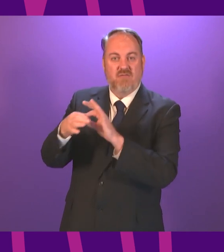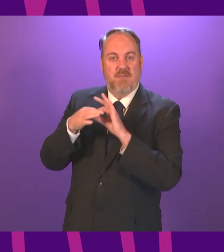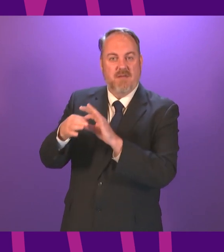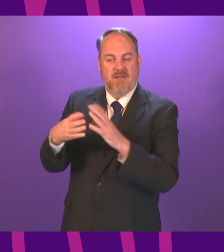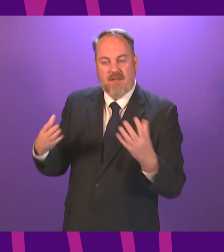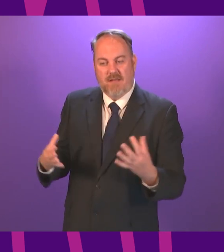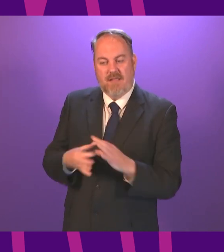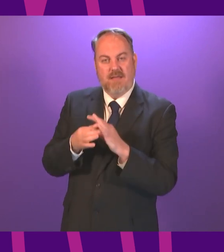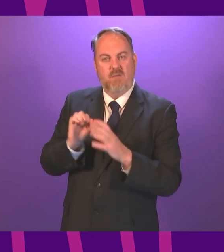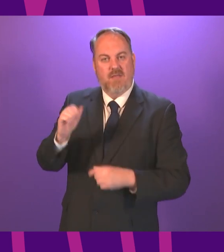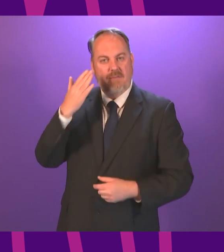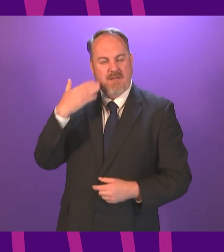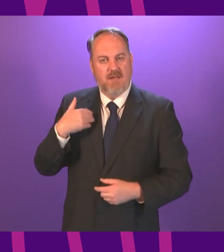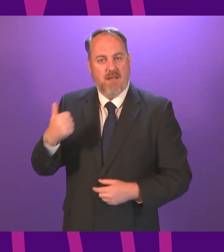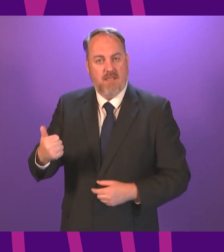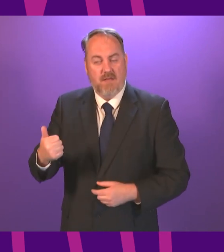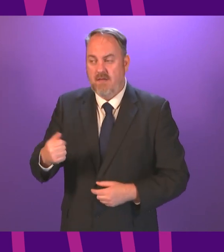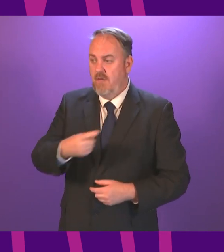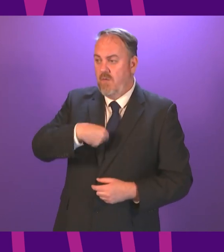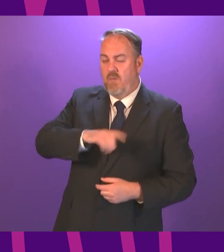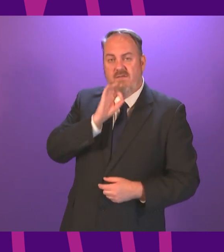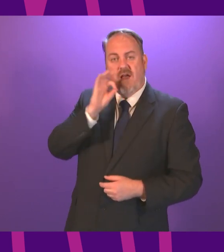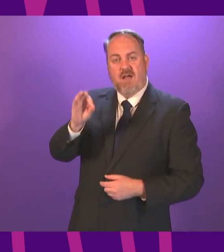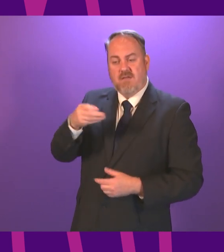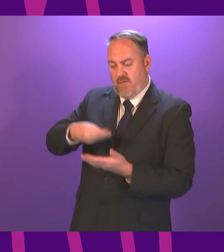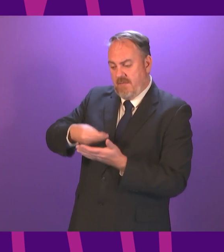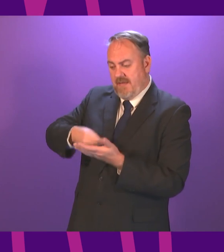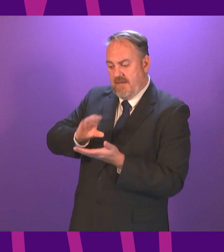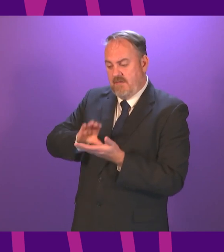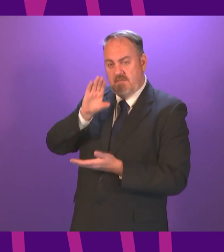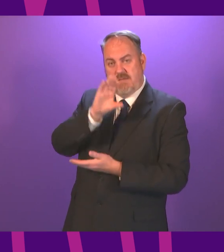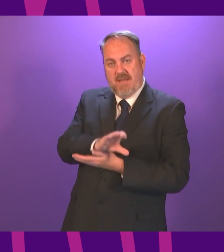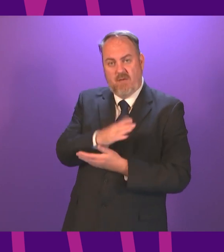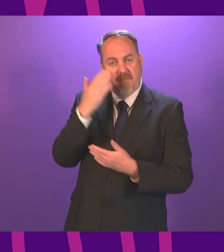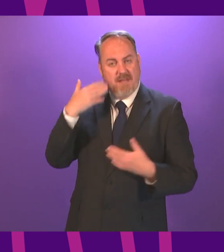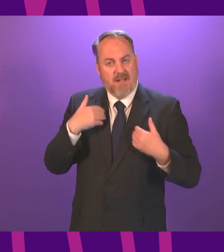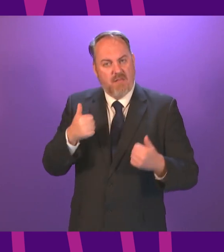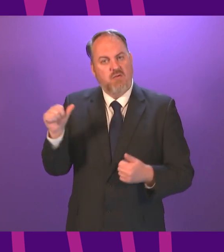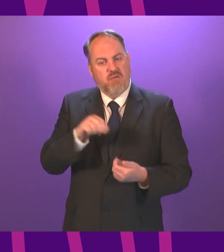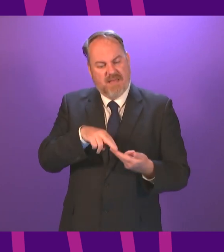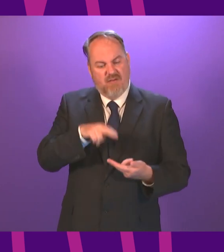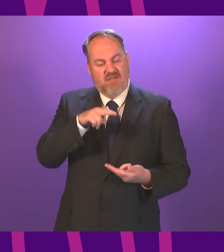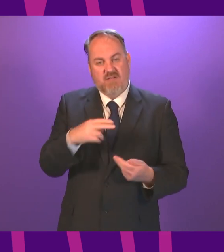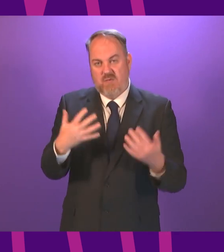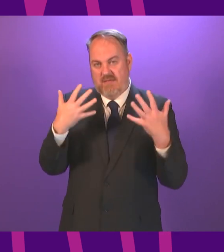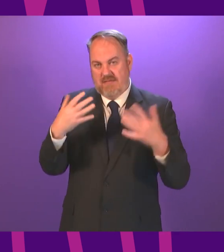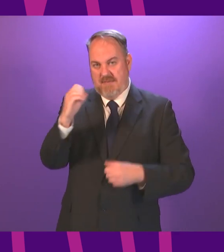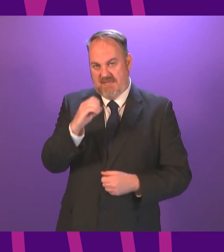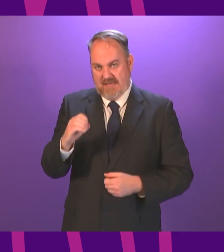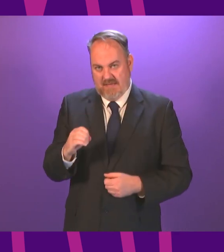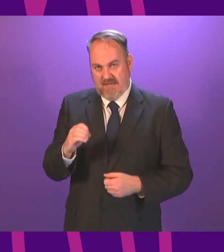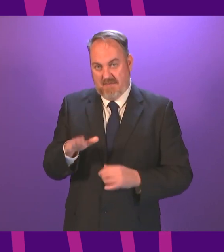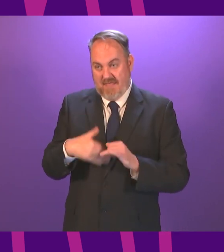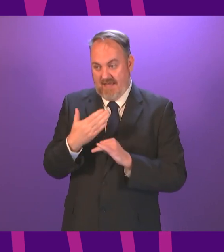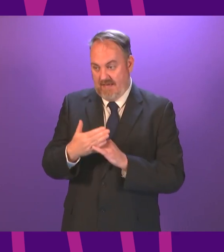Conservatives had called for the share of the health funding spent on mental health to be increased to 10% by the end of